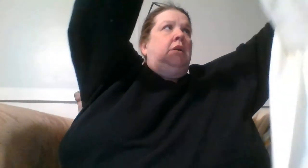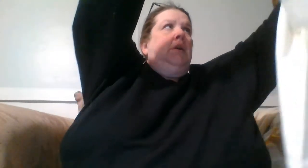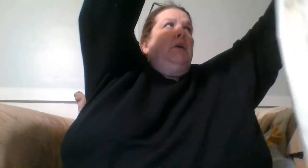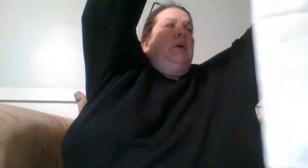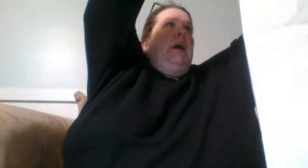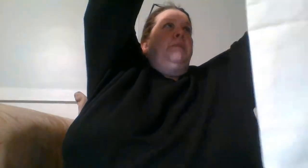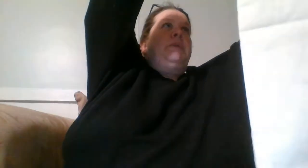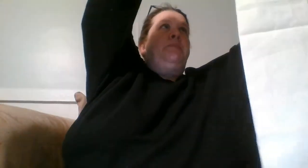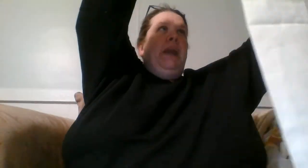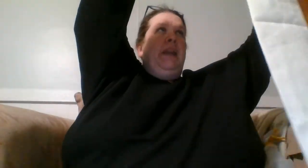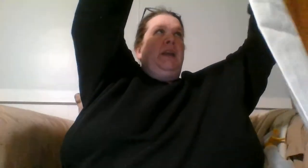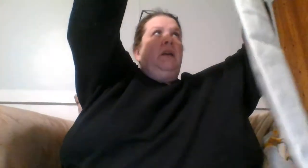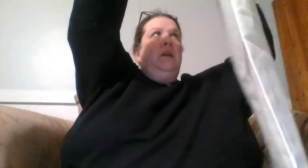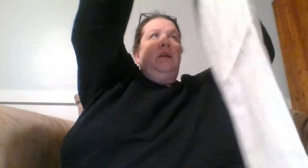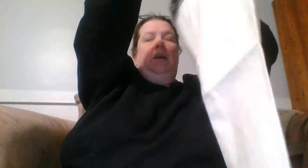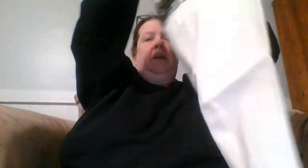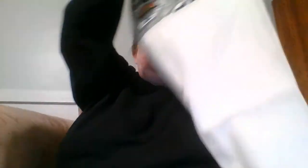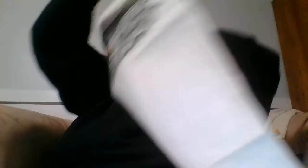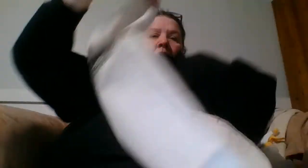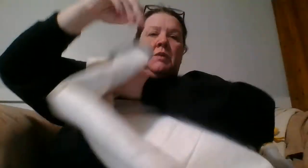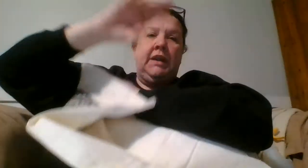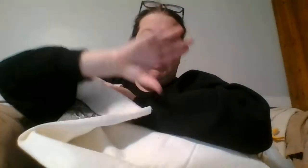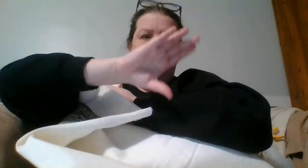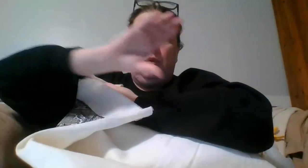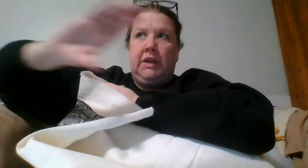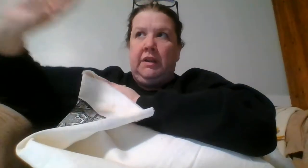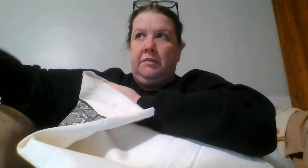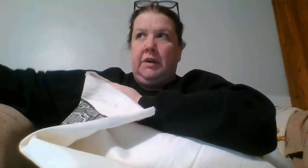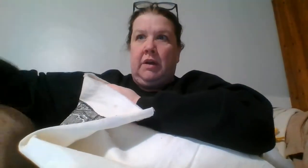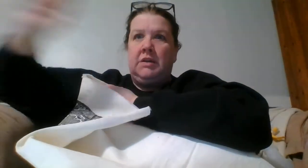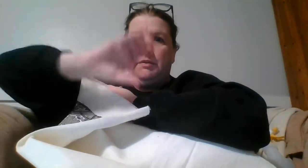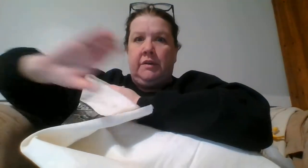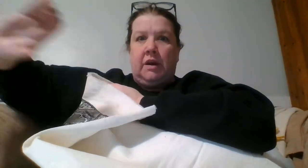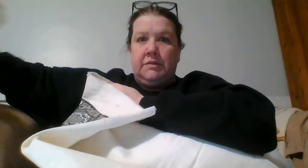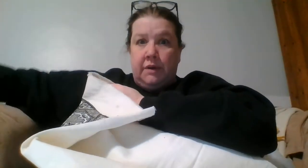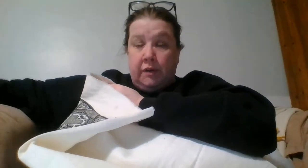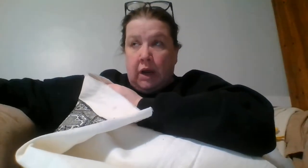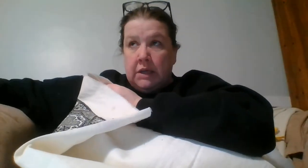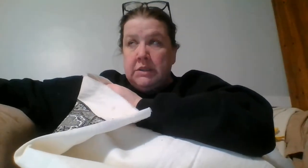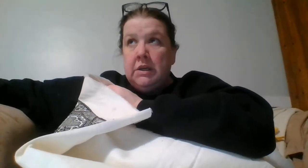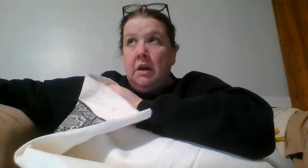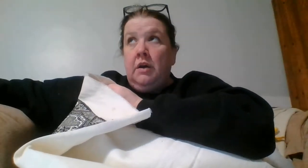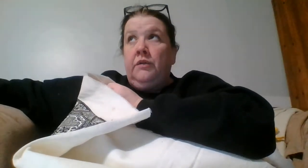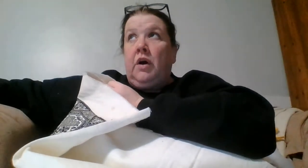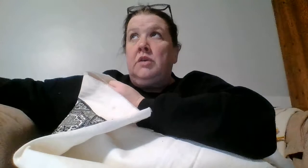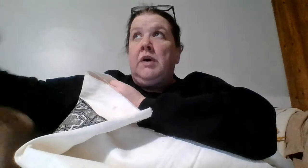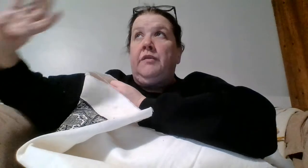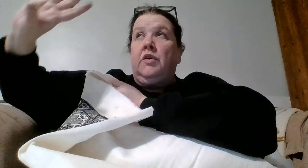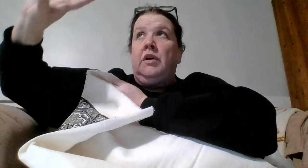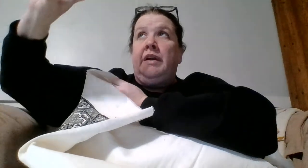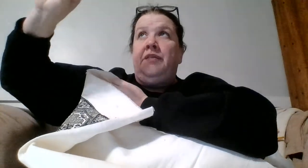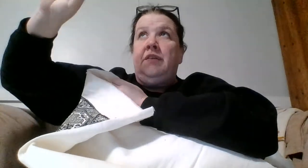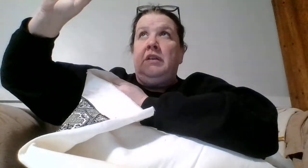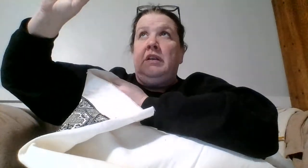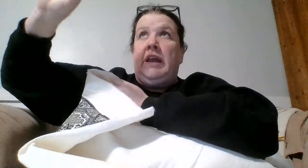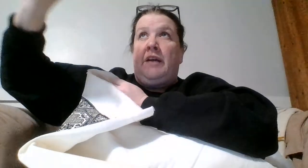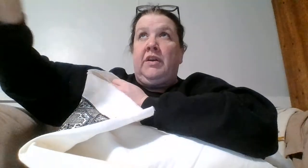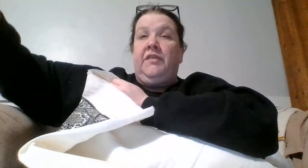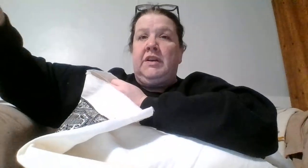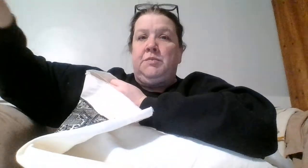I'm I'm debating if I still want to keep working three across three across three across for all 12 or if after I finish